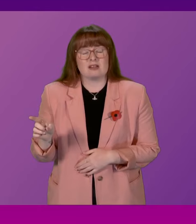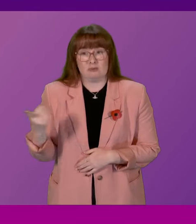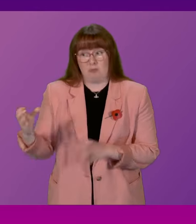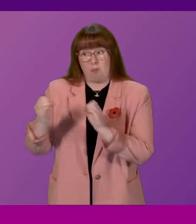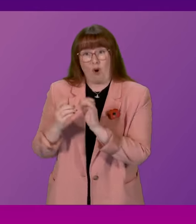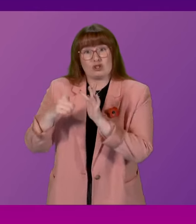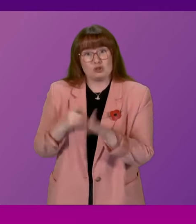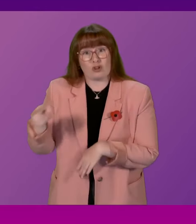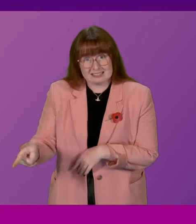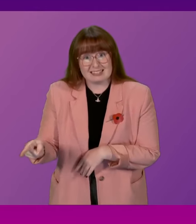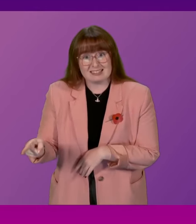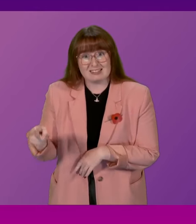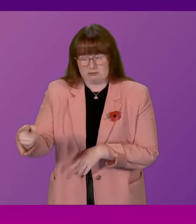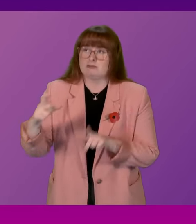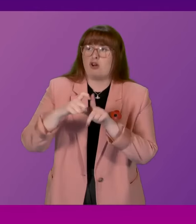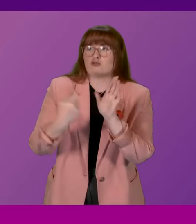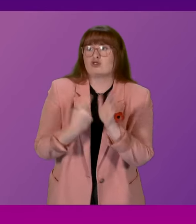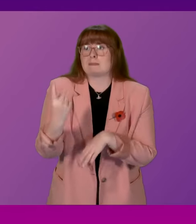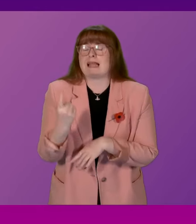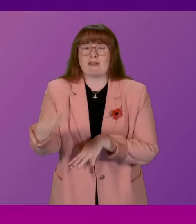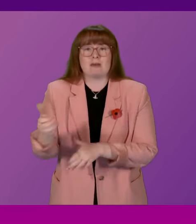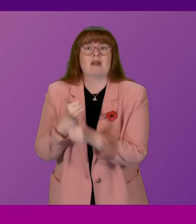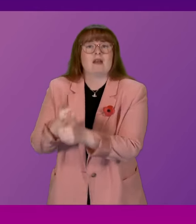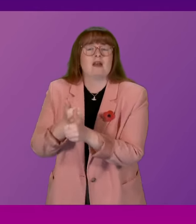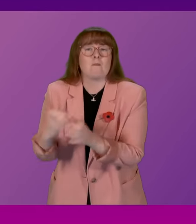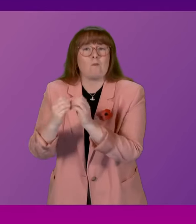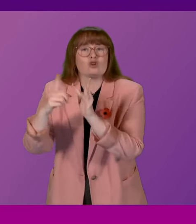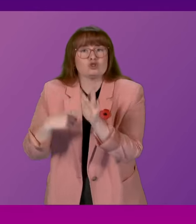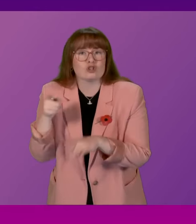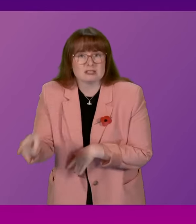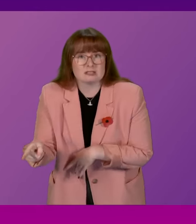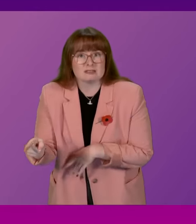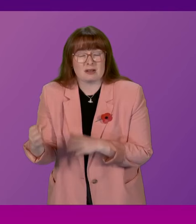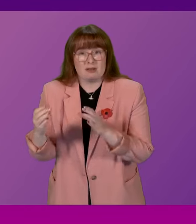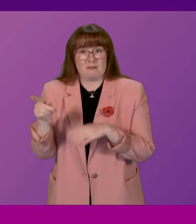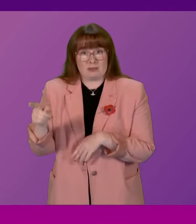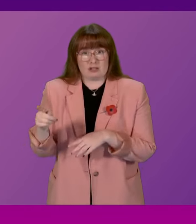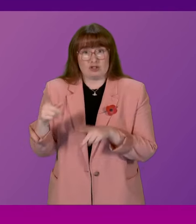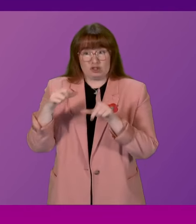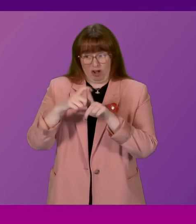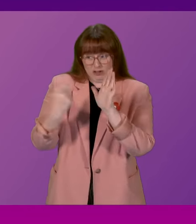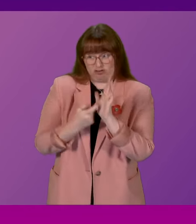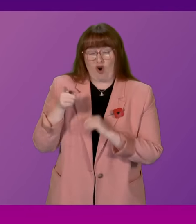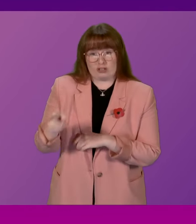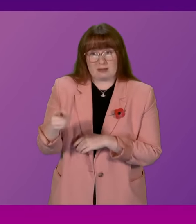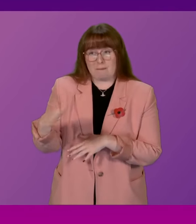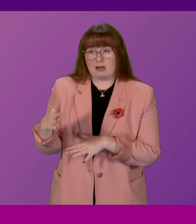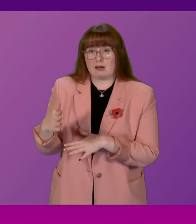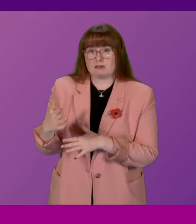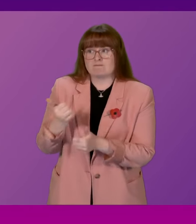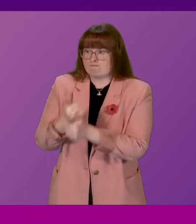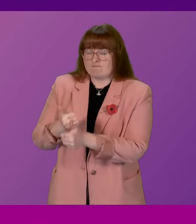a man that Douglas Ross served under in government, a man that Boris Johnson, a man that Douglas Ross, of course,